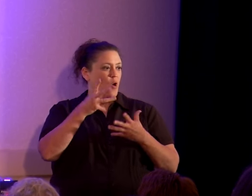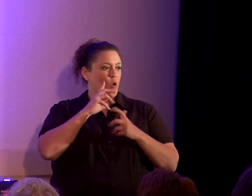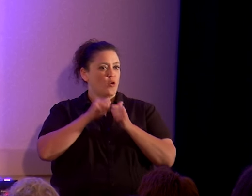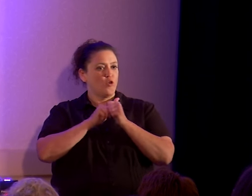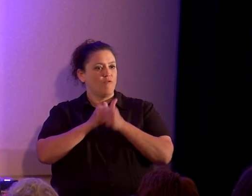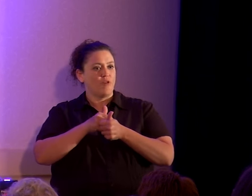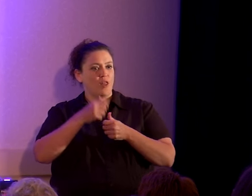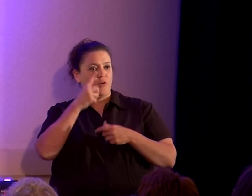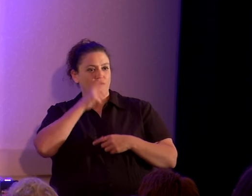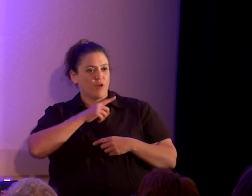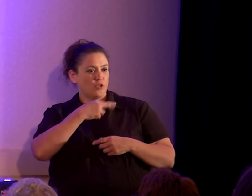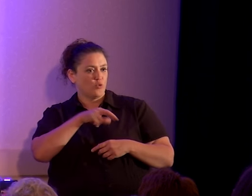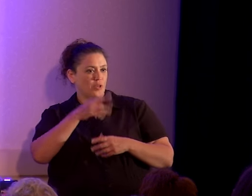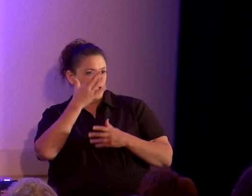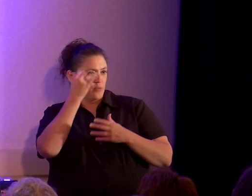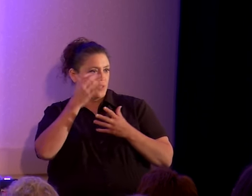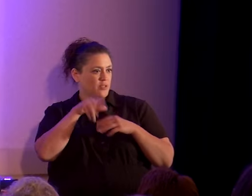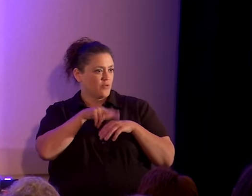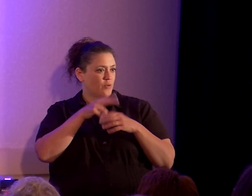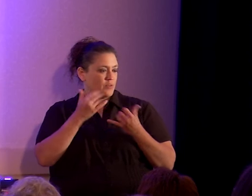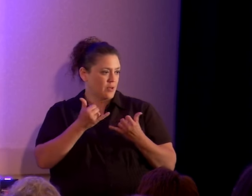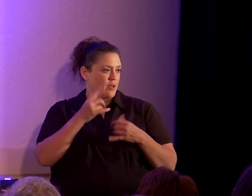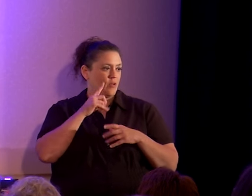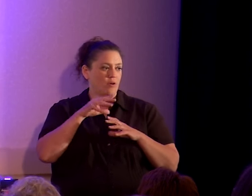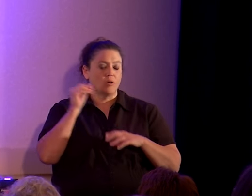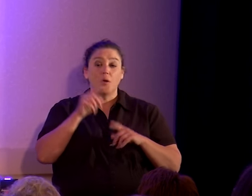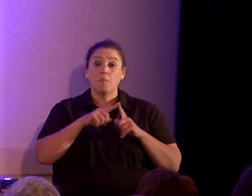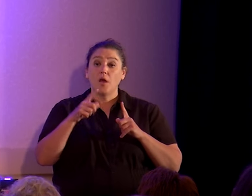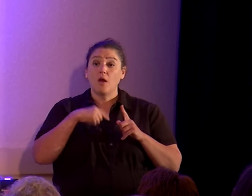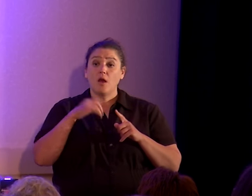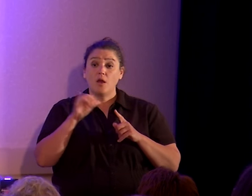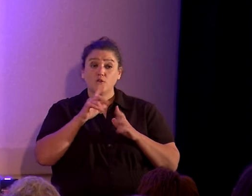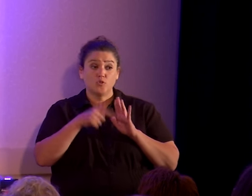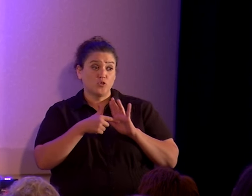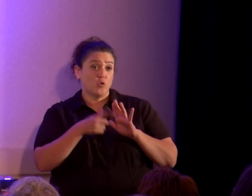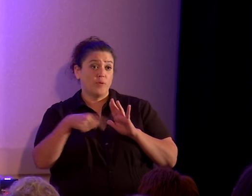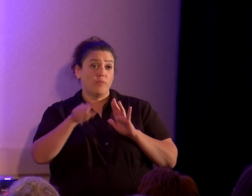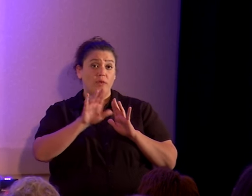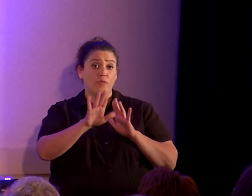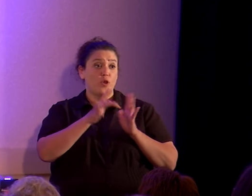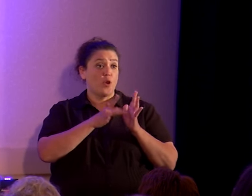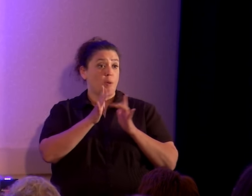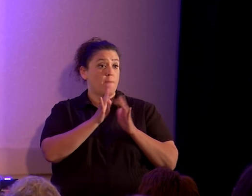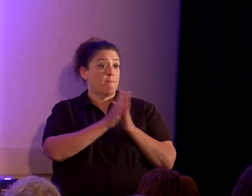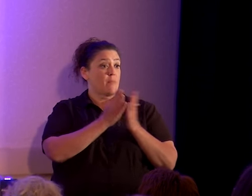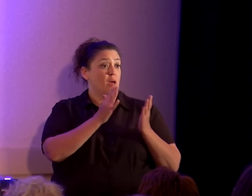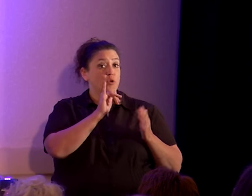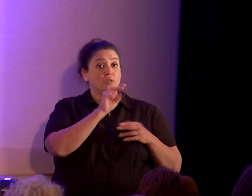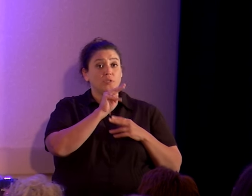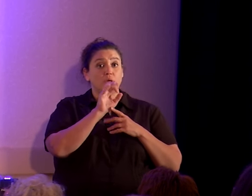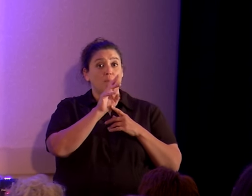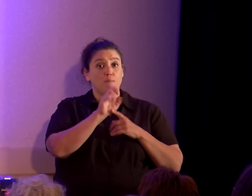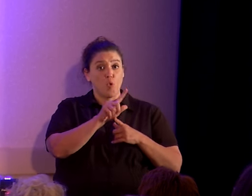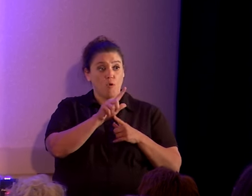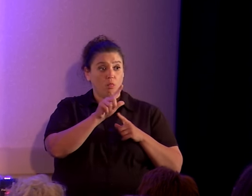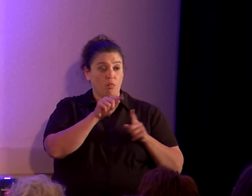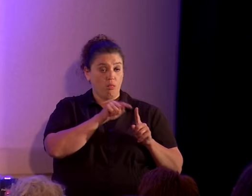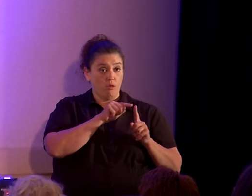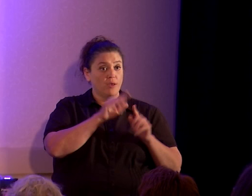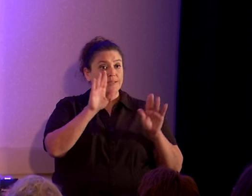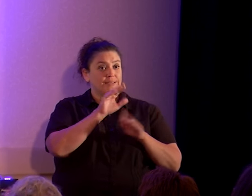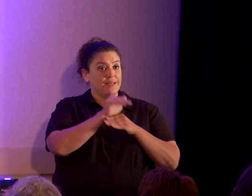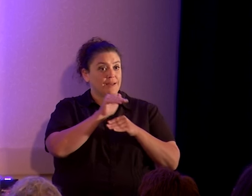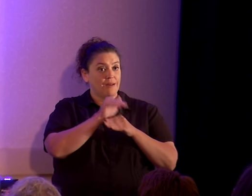false religion. So of course you're a non-believer now. But I also showed them that their Bible is immoral. The Sunday night debate was on morality.